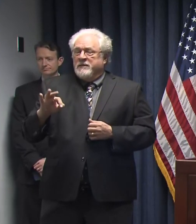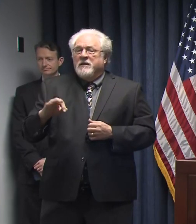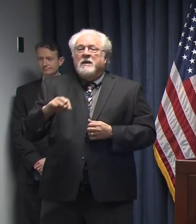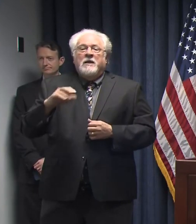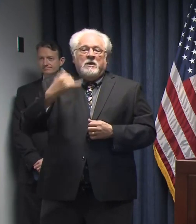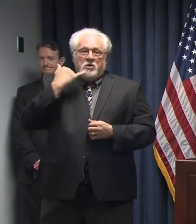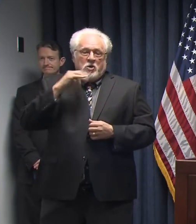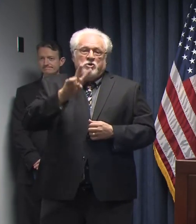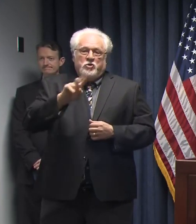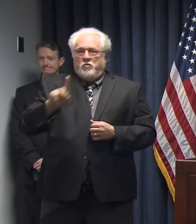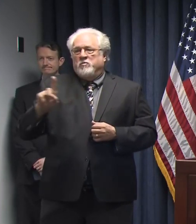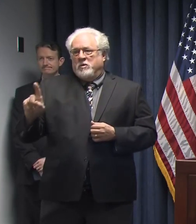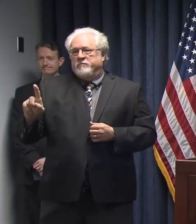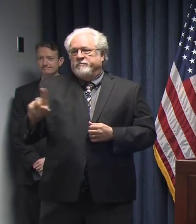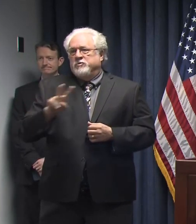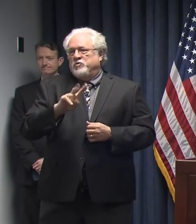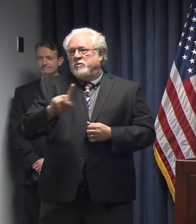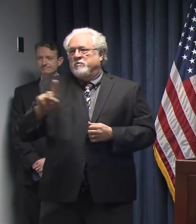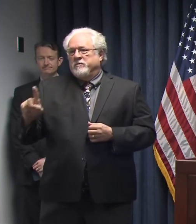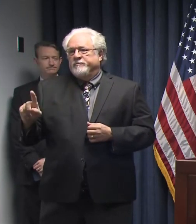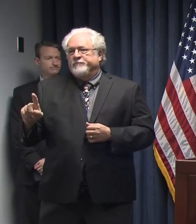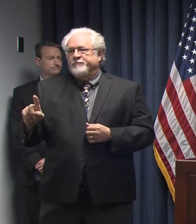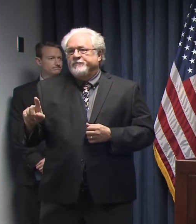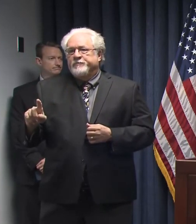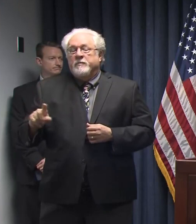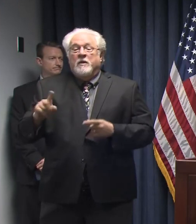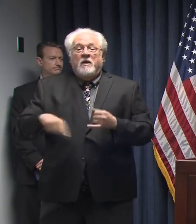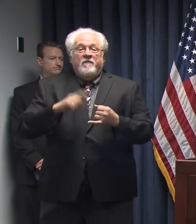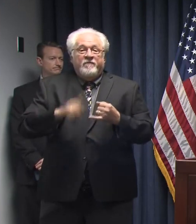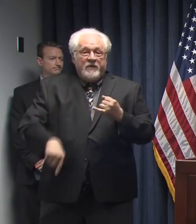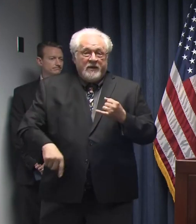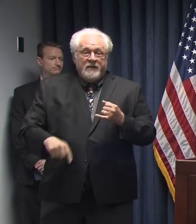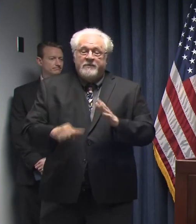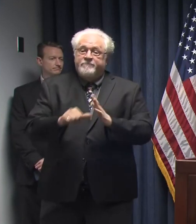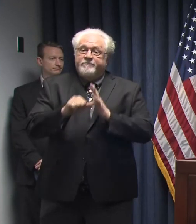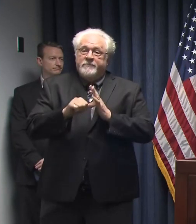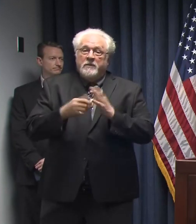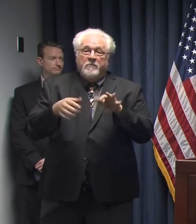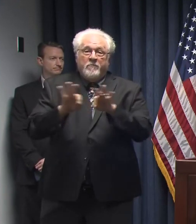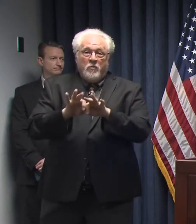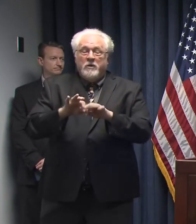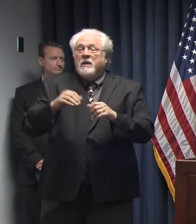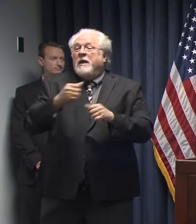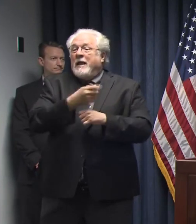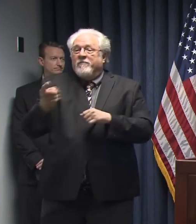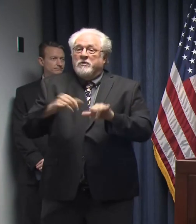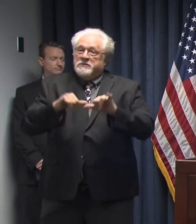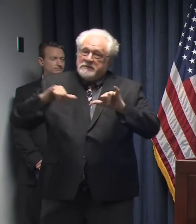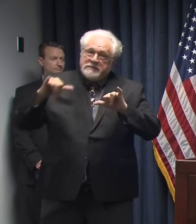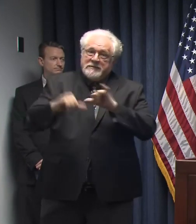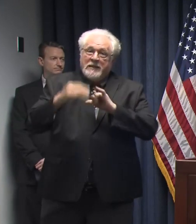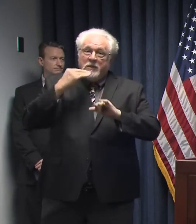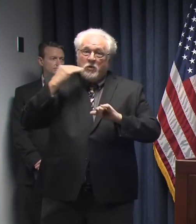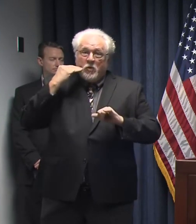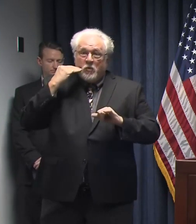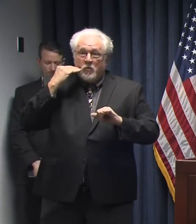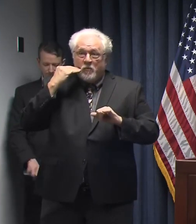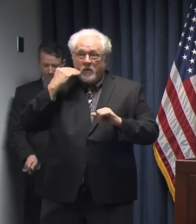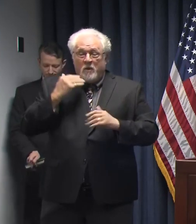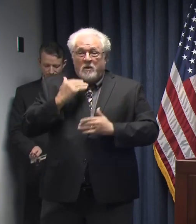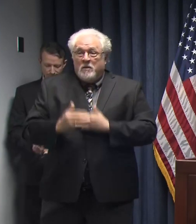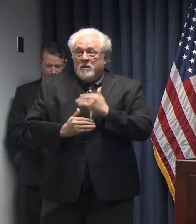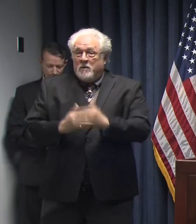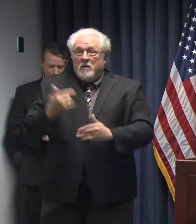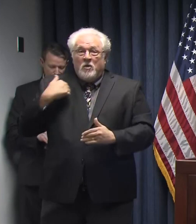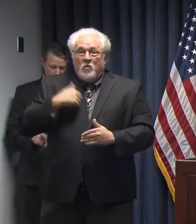2-1-1, call 2-1-1. Finally, I must continue to stress how important it is that everyone stay home. The measures that we